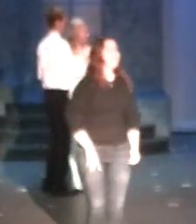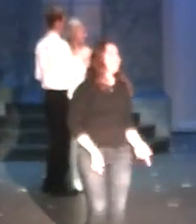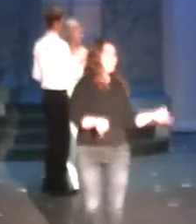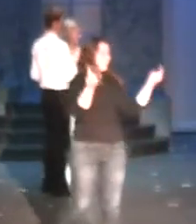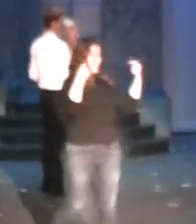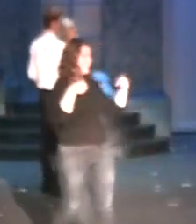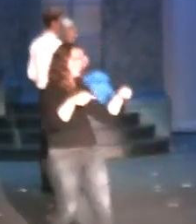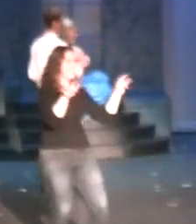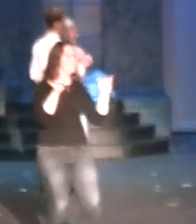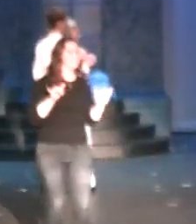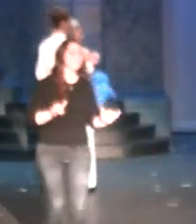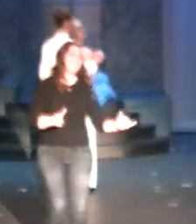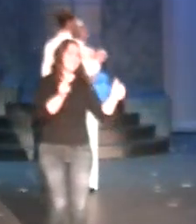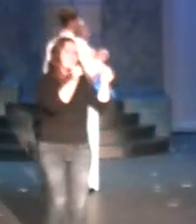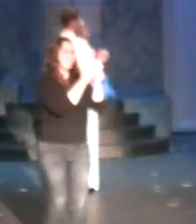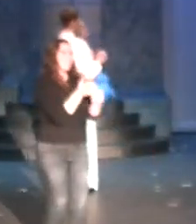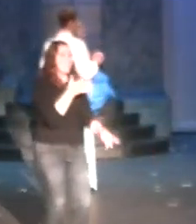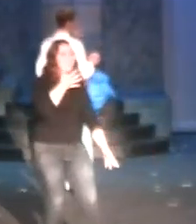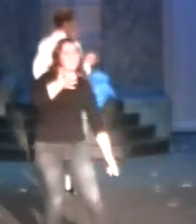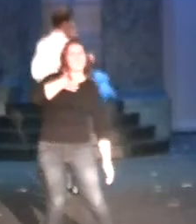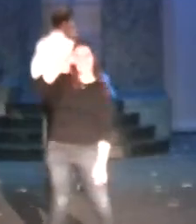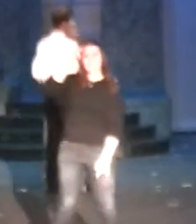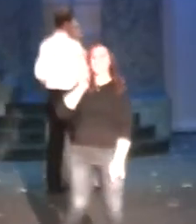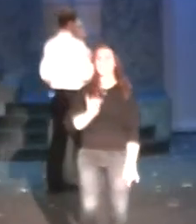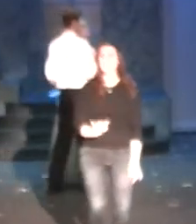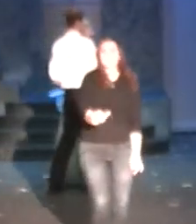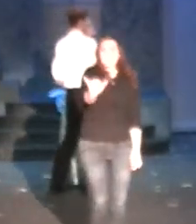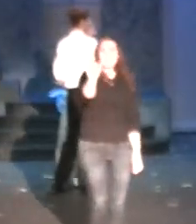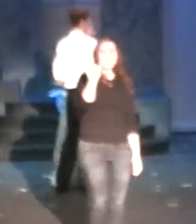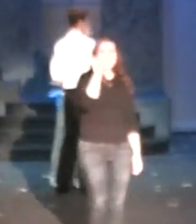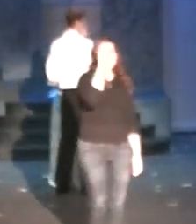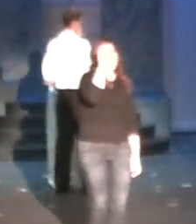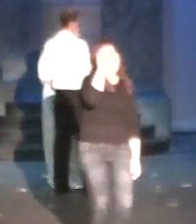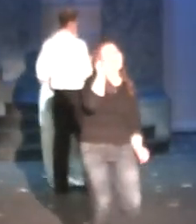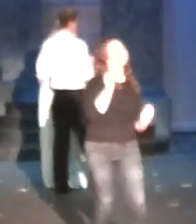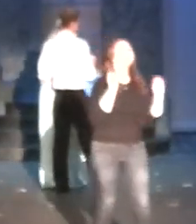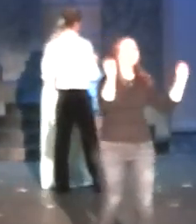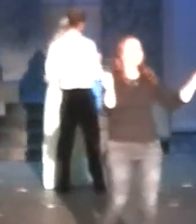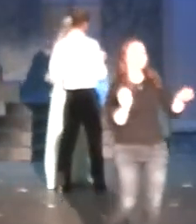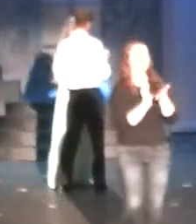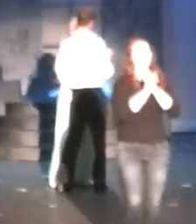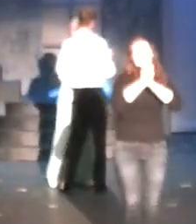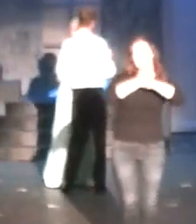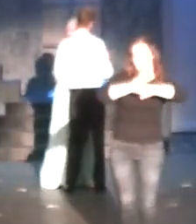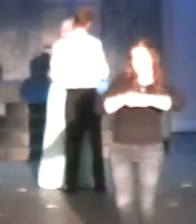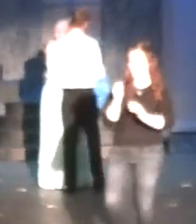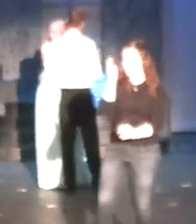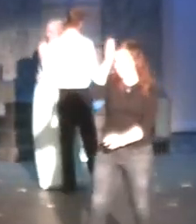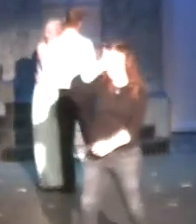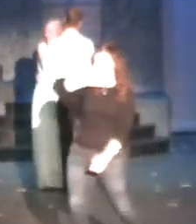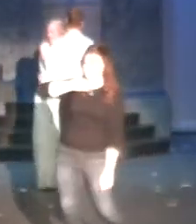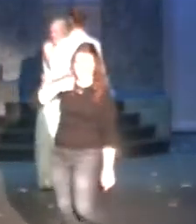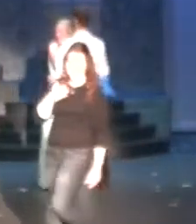Stay with me, stay with me forever You're one of the people, beautiful,